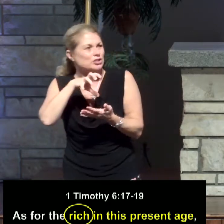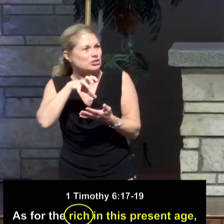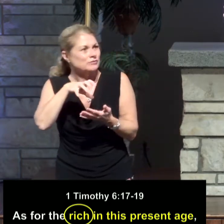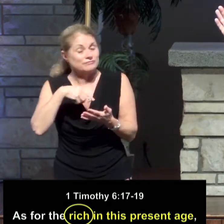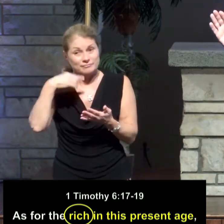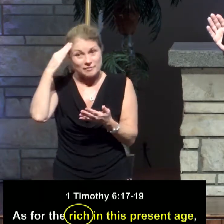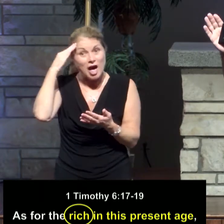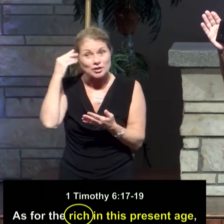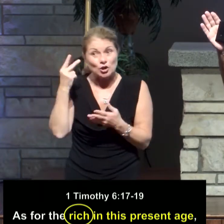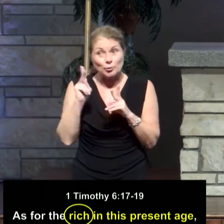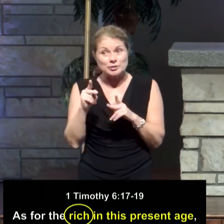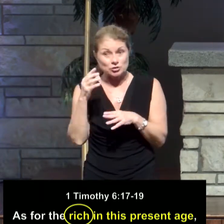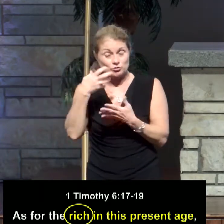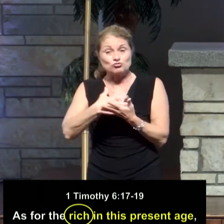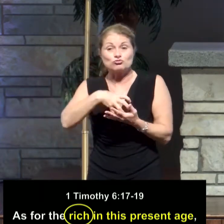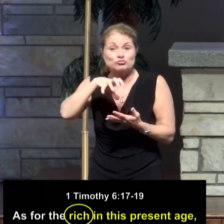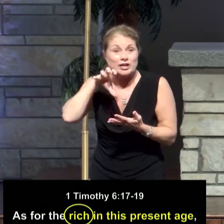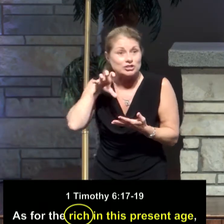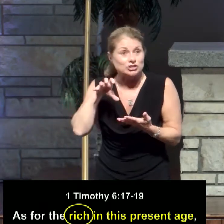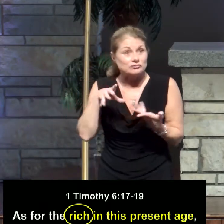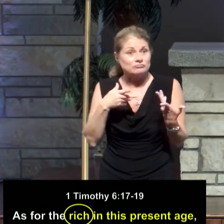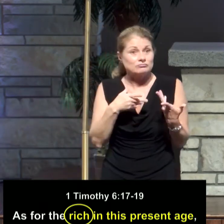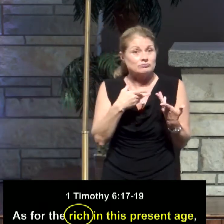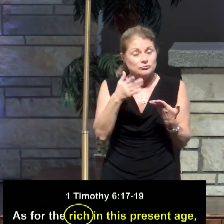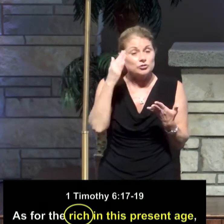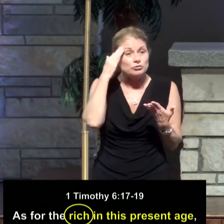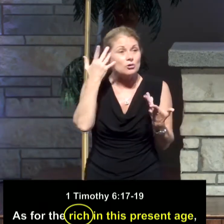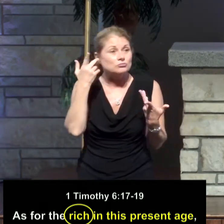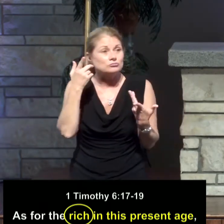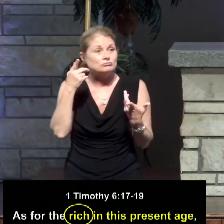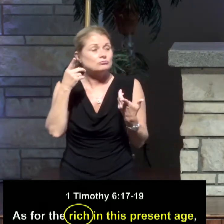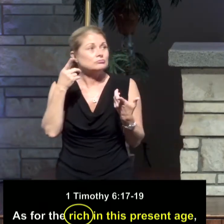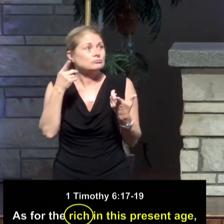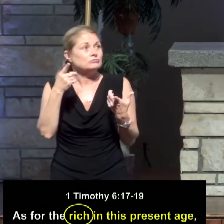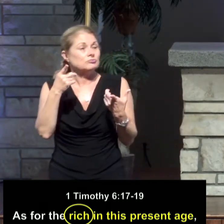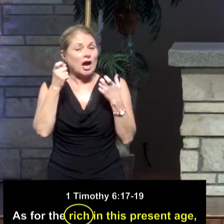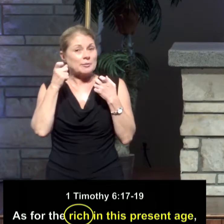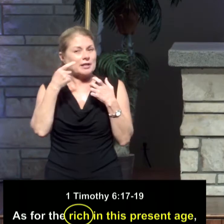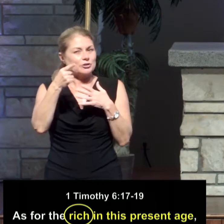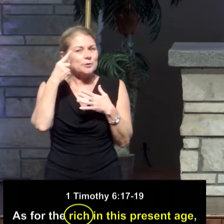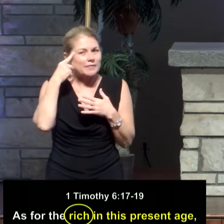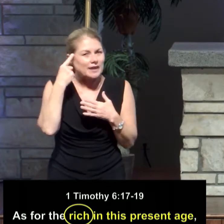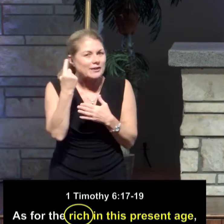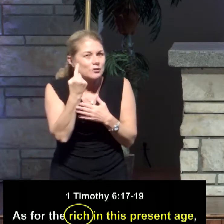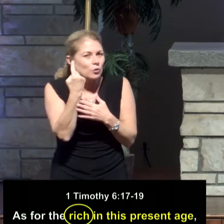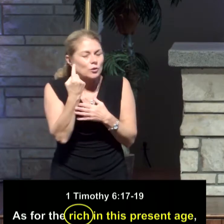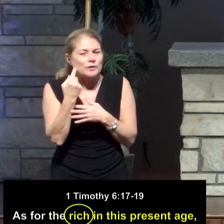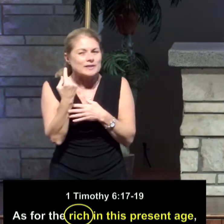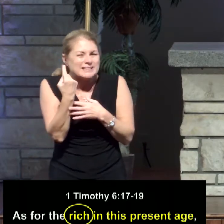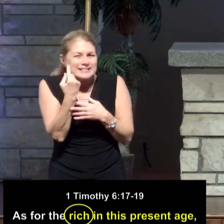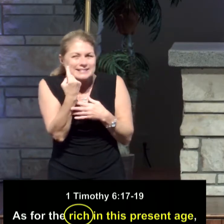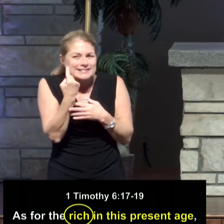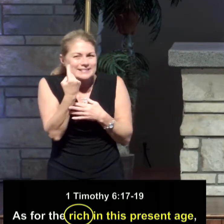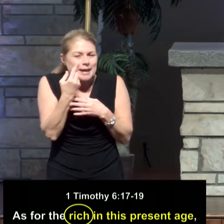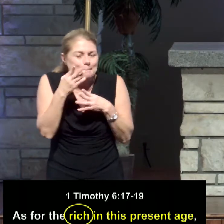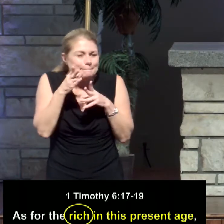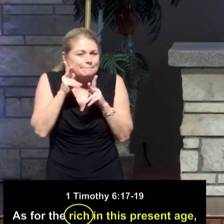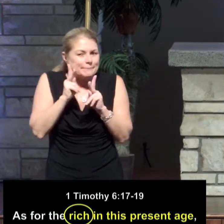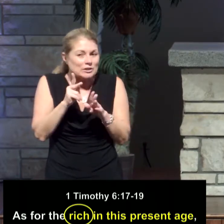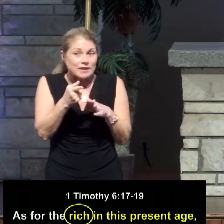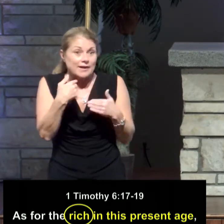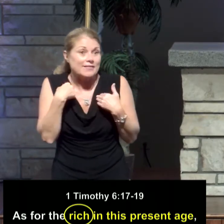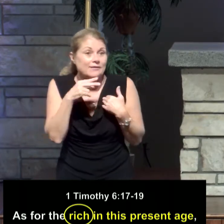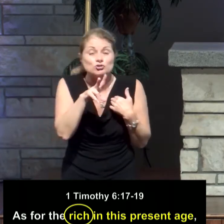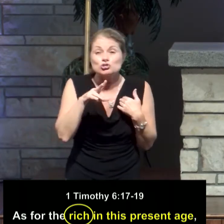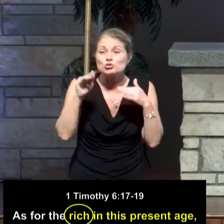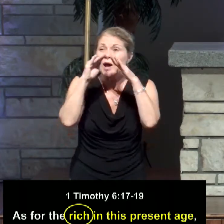I know somebody who's rich. I bet you can, automatically comes to mind somebody who's rich, right? You think, oh yeah, they've got two houses, and they can